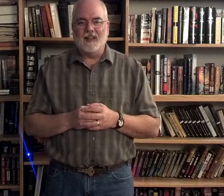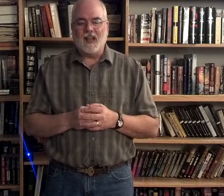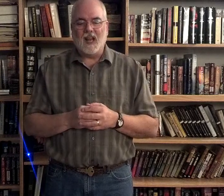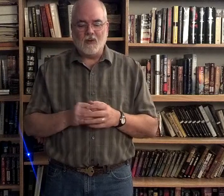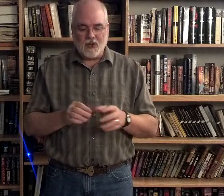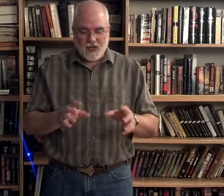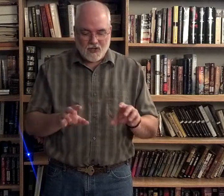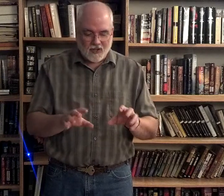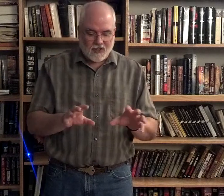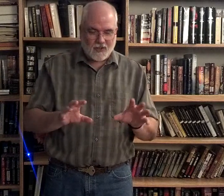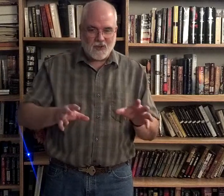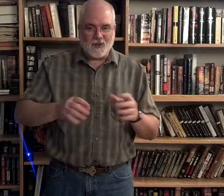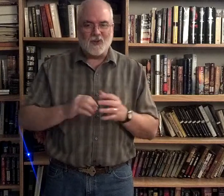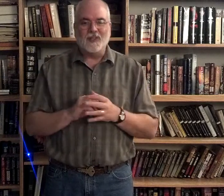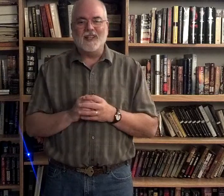kind of like what you're teaching your little two-year-old. Anyway,